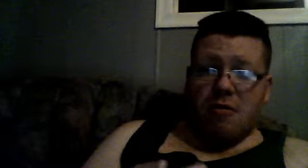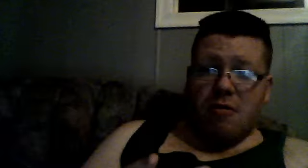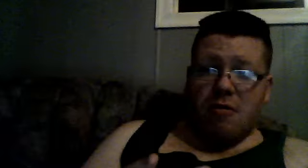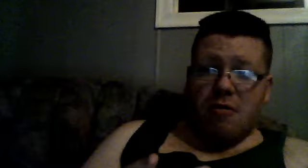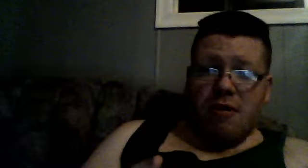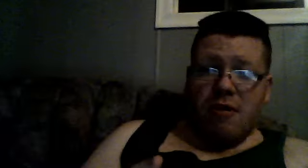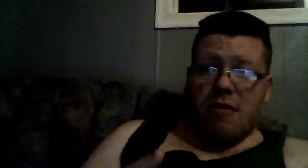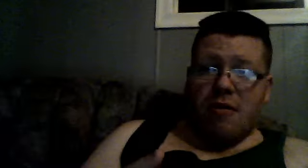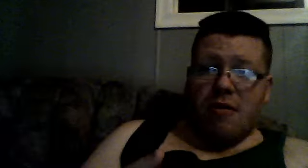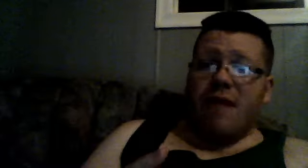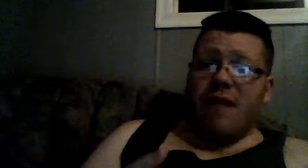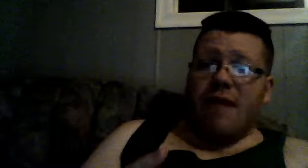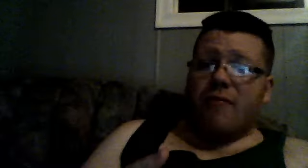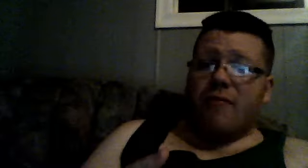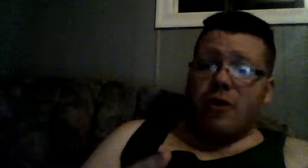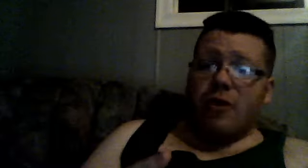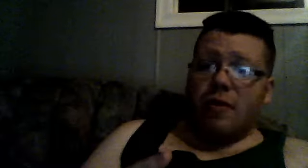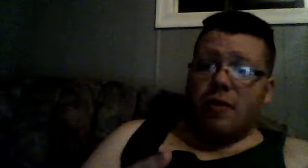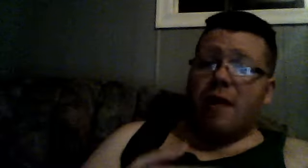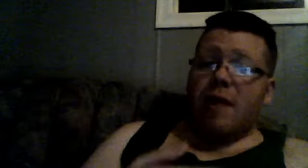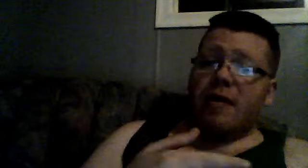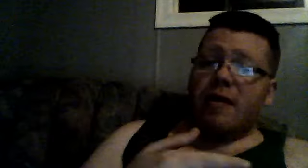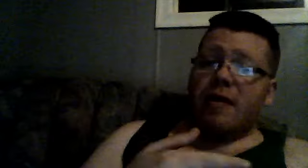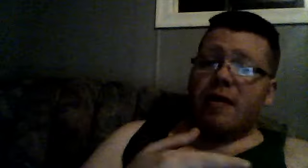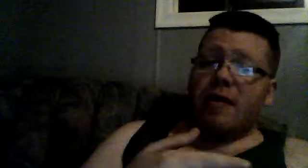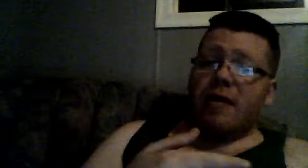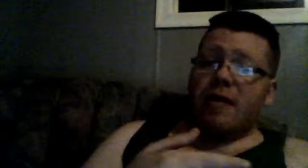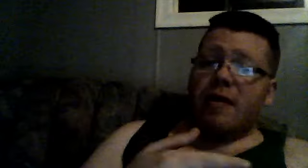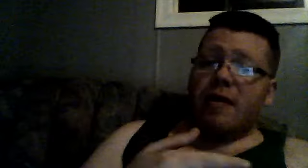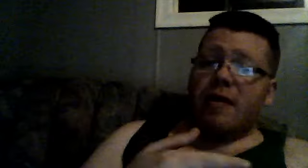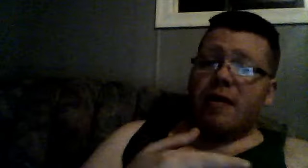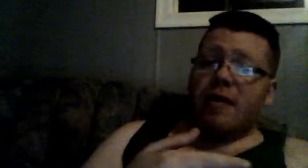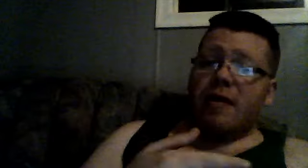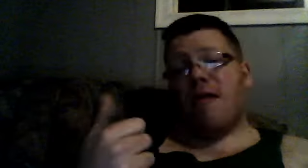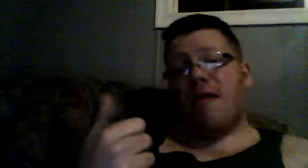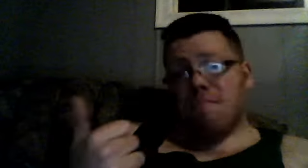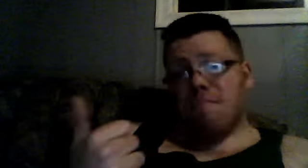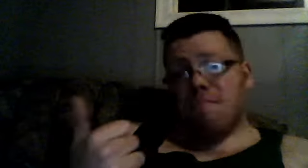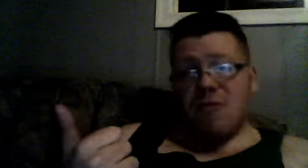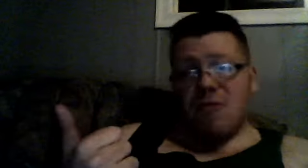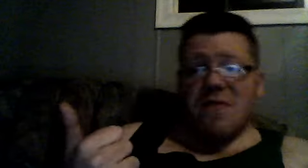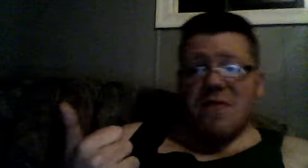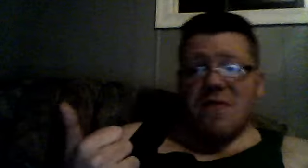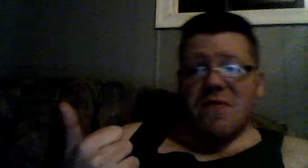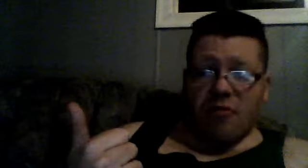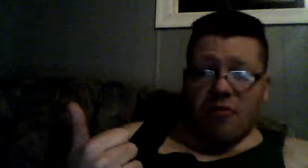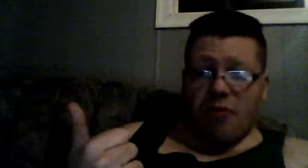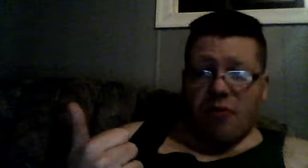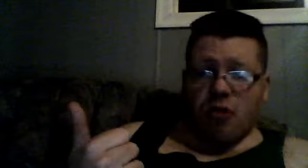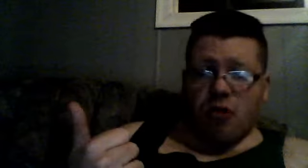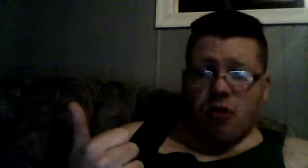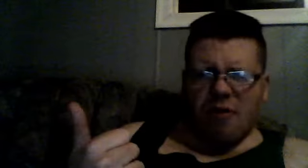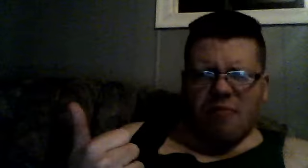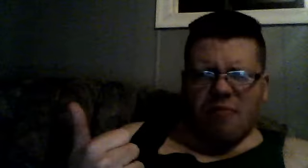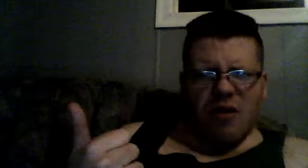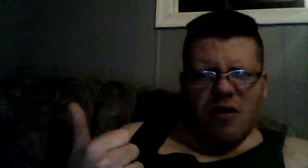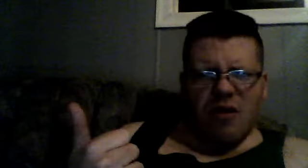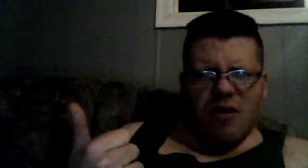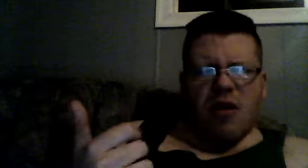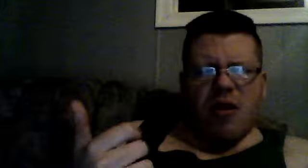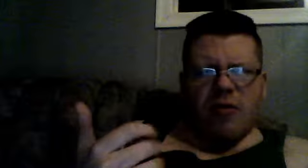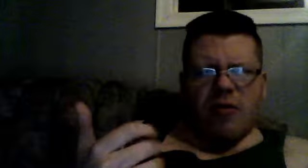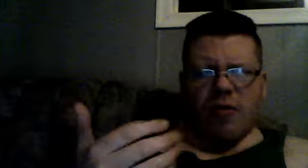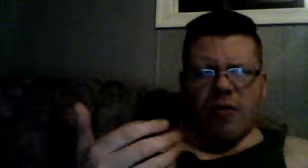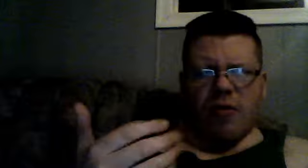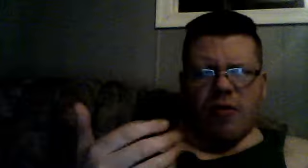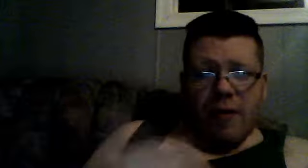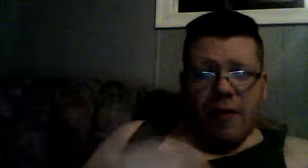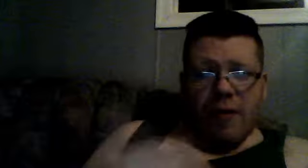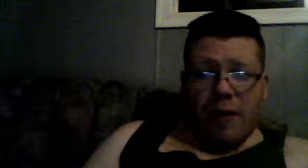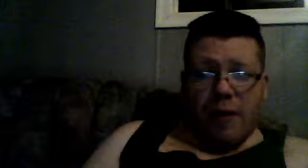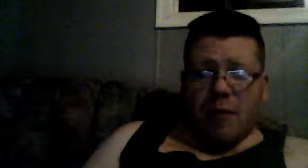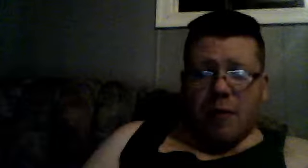fan-style vehicles, back in the day, but, when they got, revamped in Transformers, by, by Michael Bay,